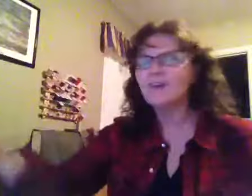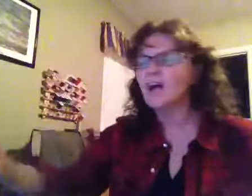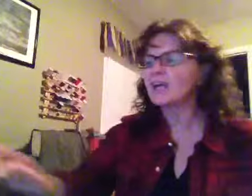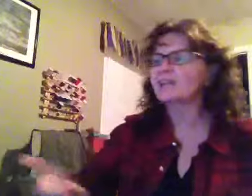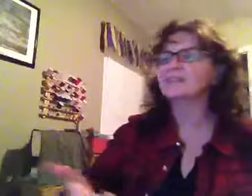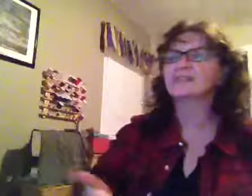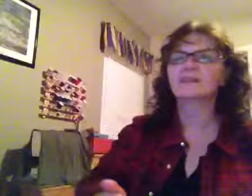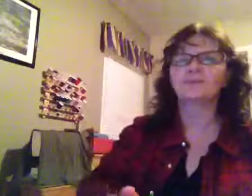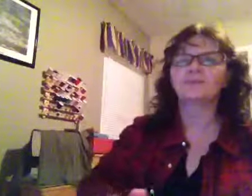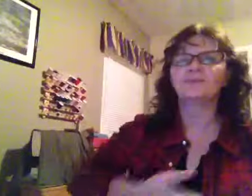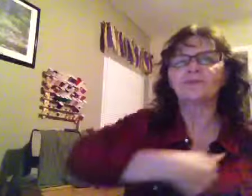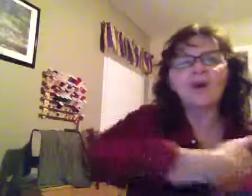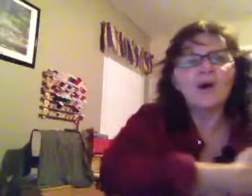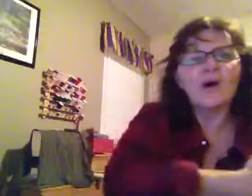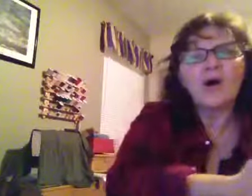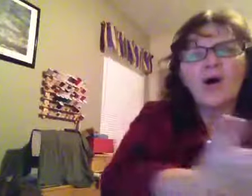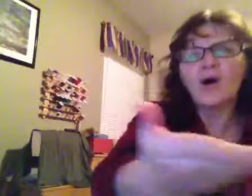to us all.